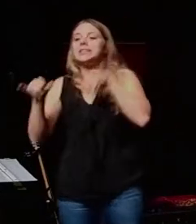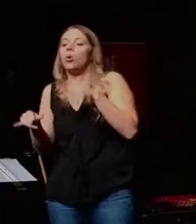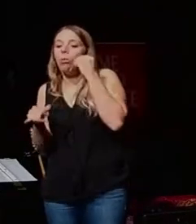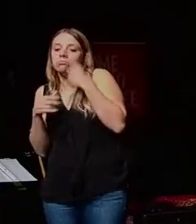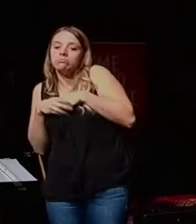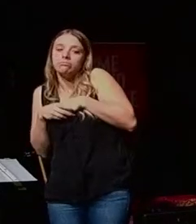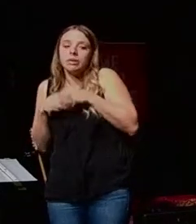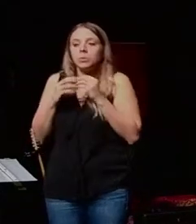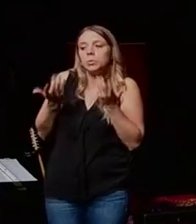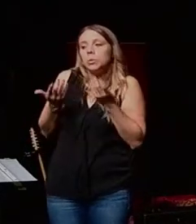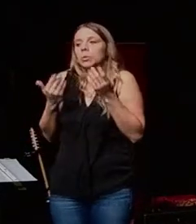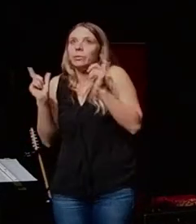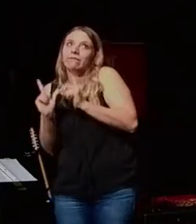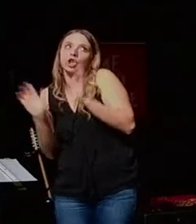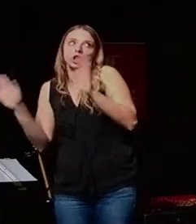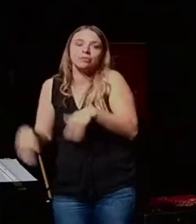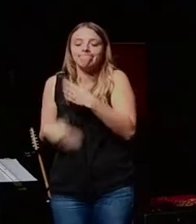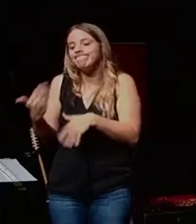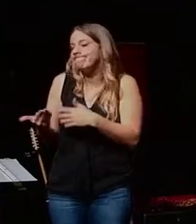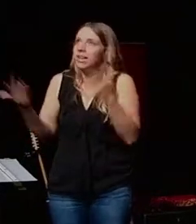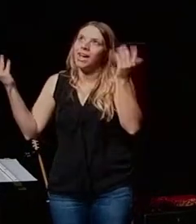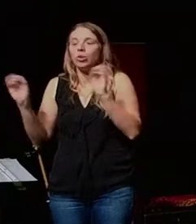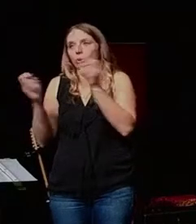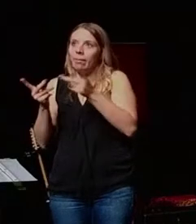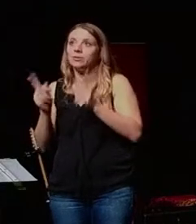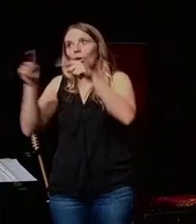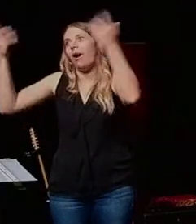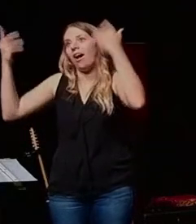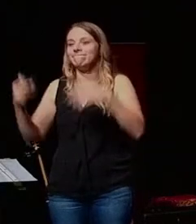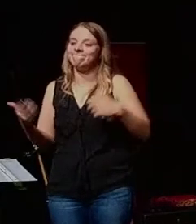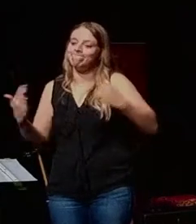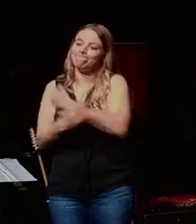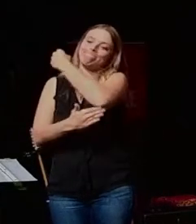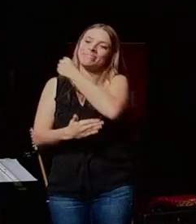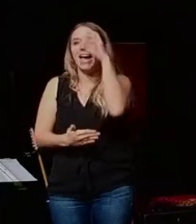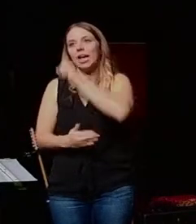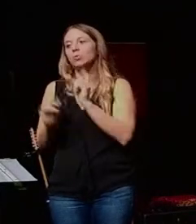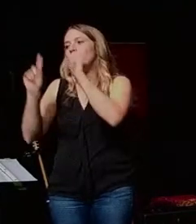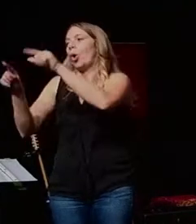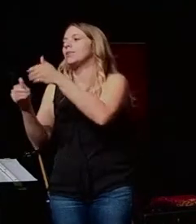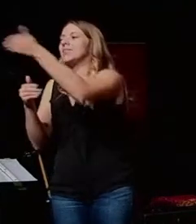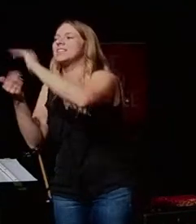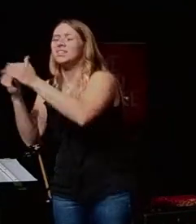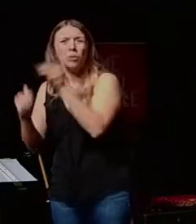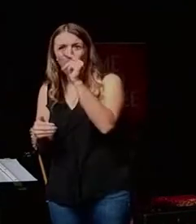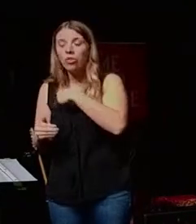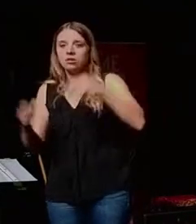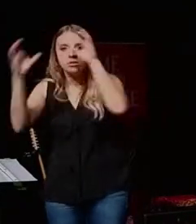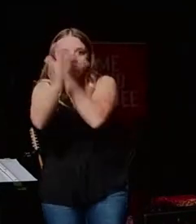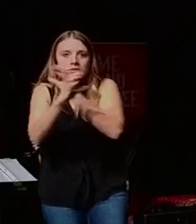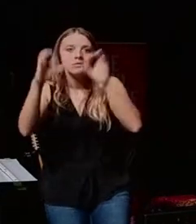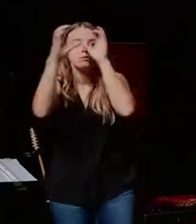whatever. There is no place to go for us. I guess we moved to the next city. No, they went looking.